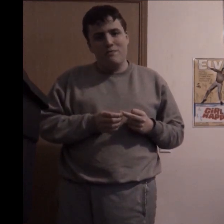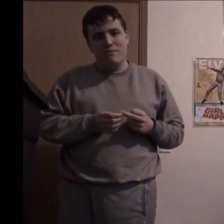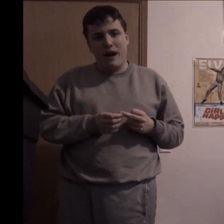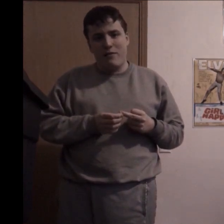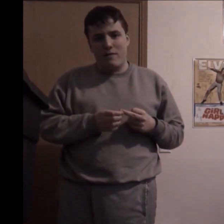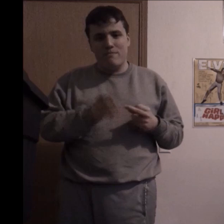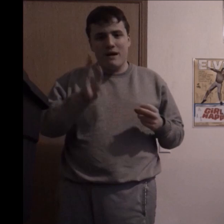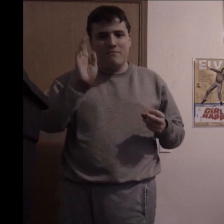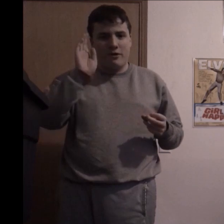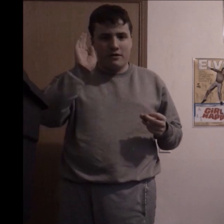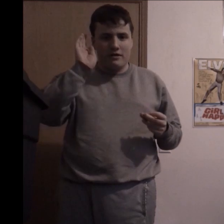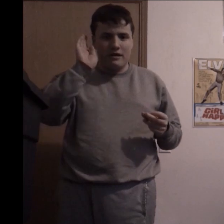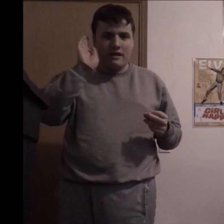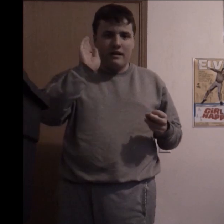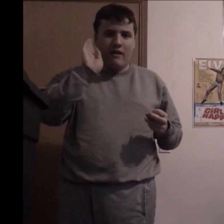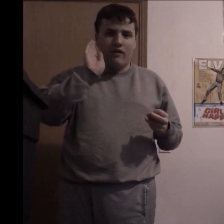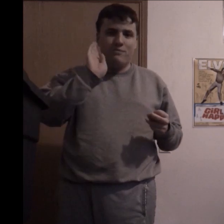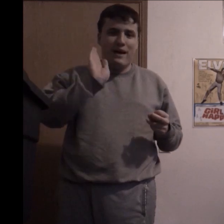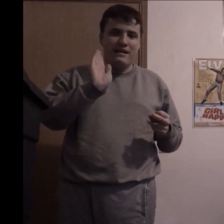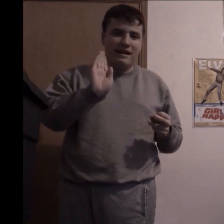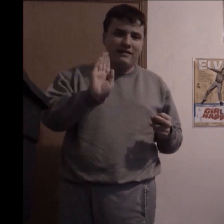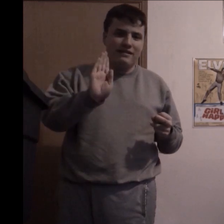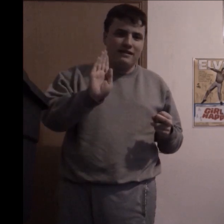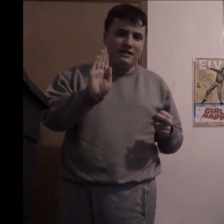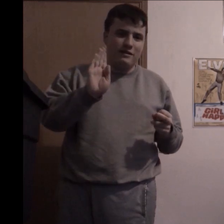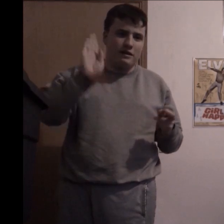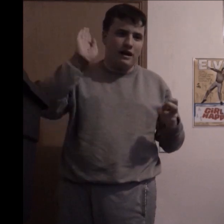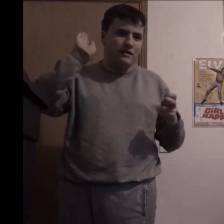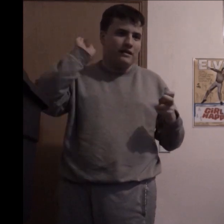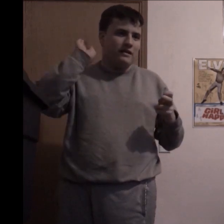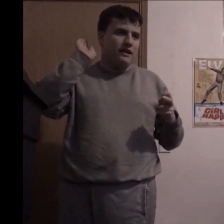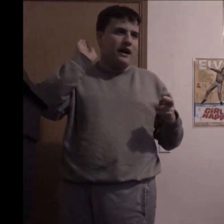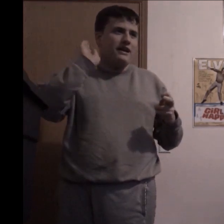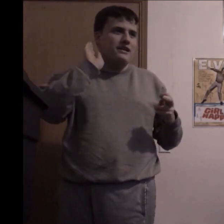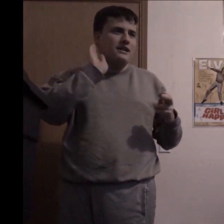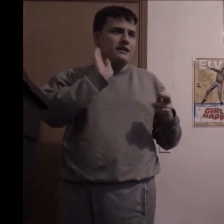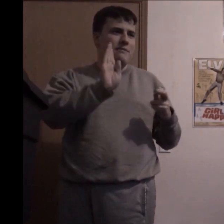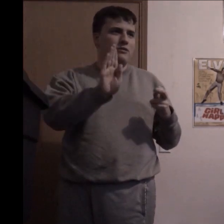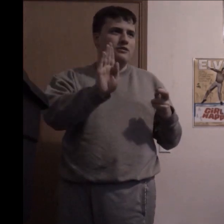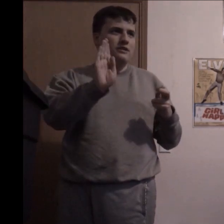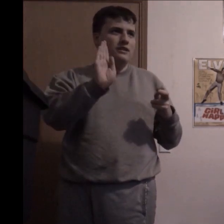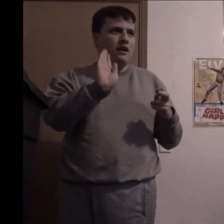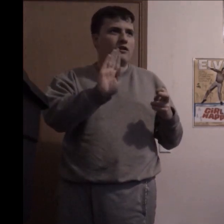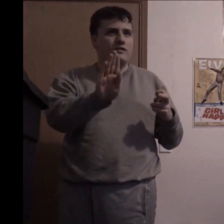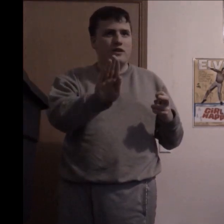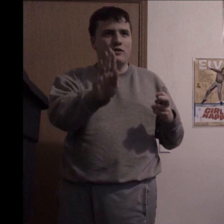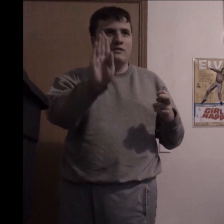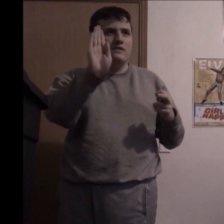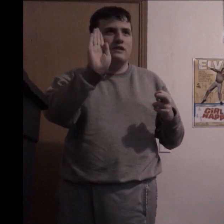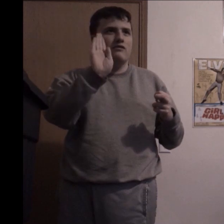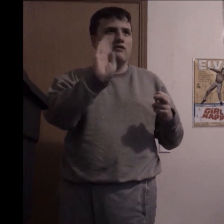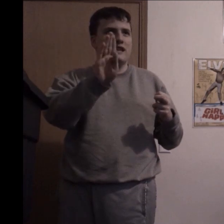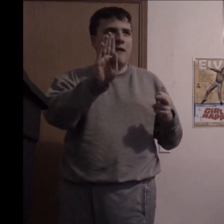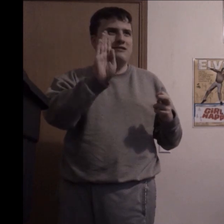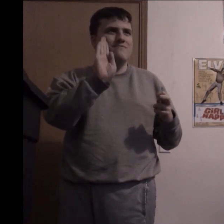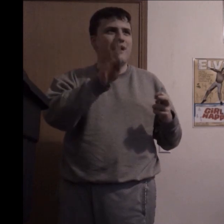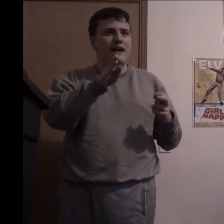might remember how on May 9th of this year, I enabled all of you to closed caption my